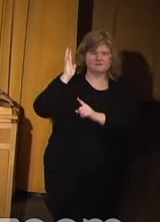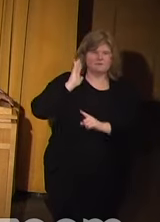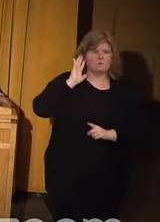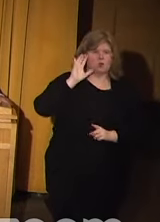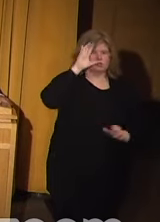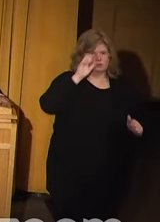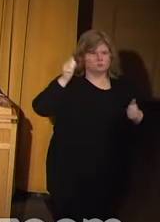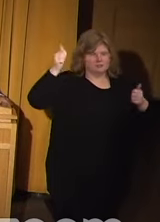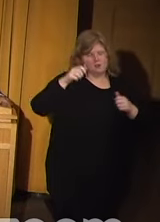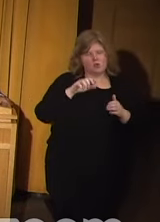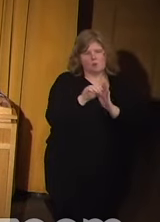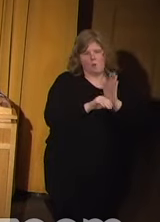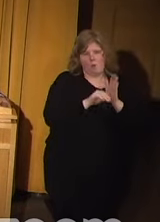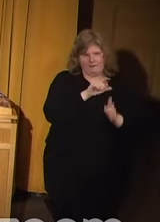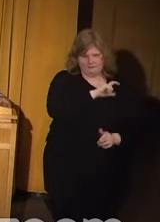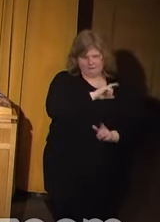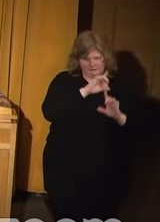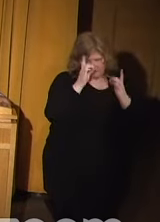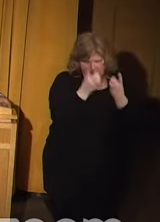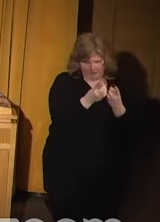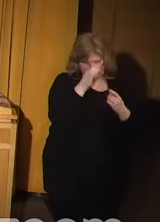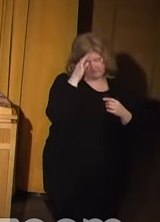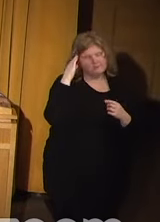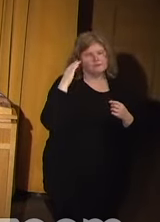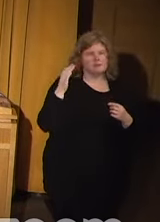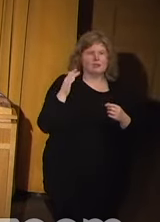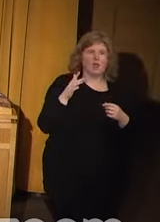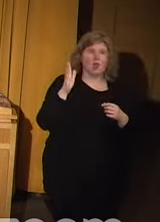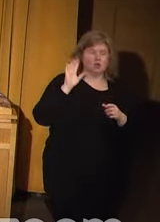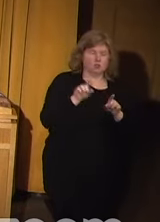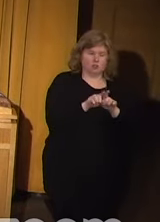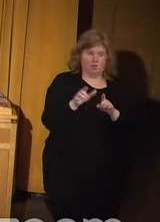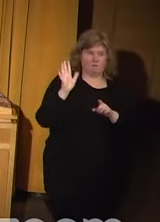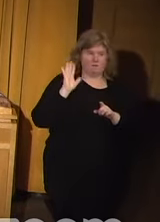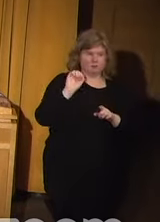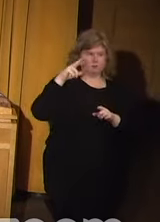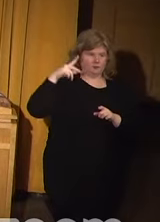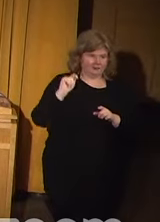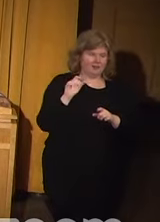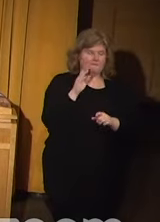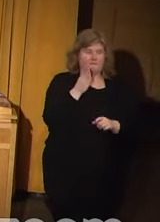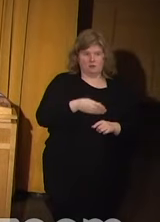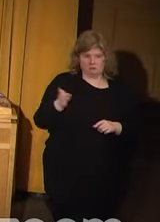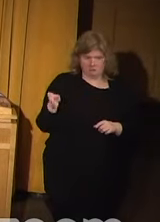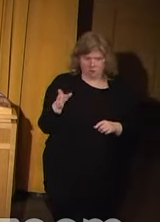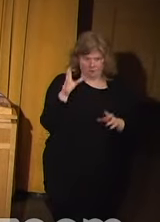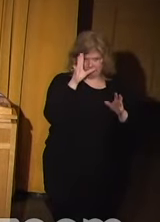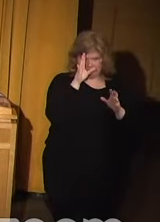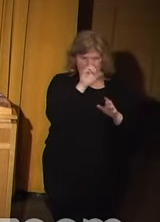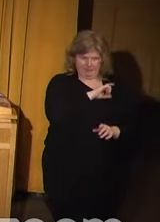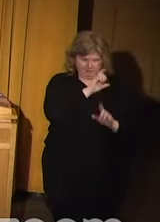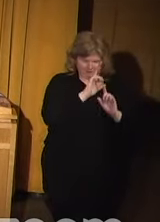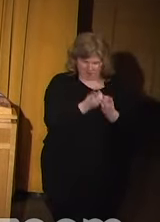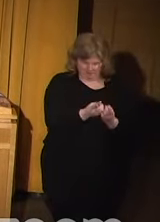superintendent of the New Orleans Police Department, and then the former superintendent of the Baltimore Police Department.